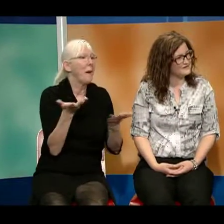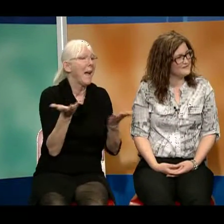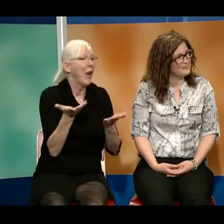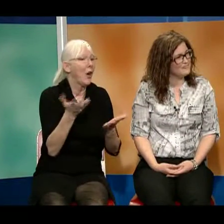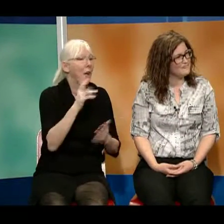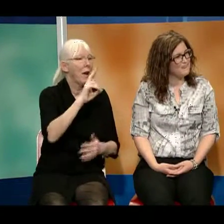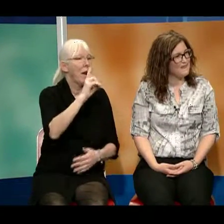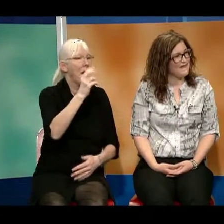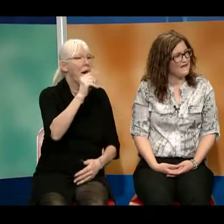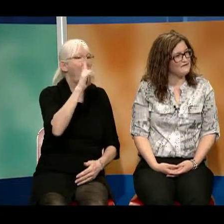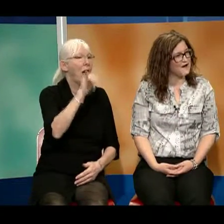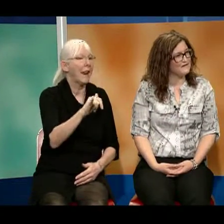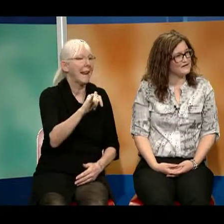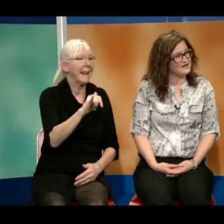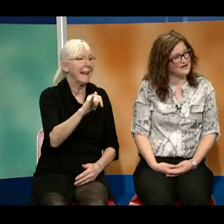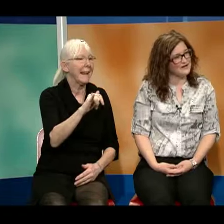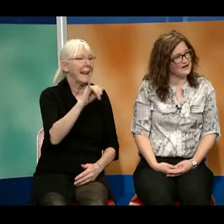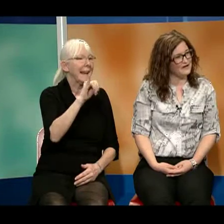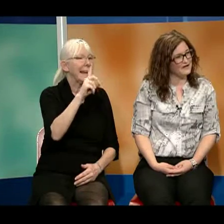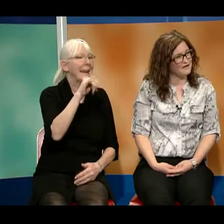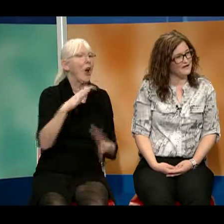and we're having a Hearing Health Fair.